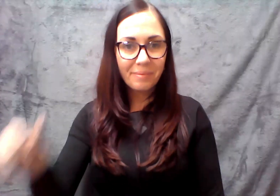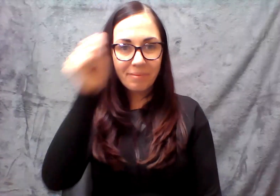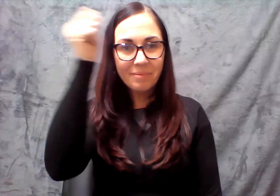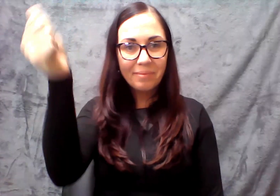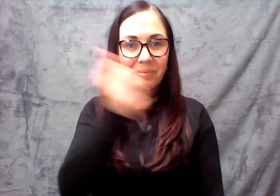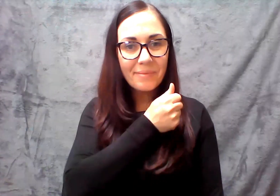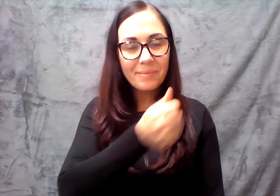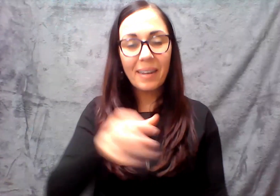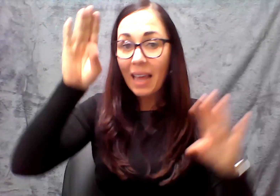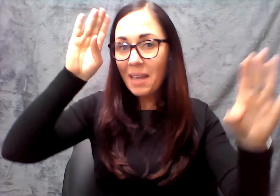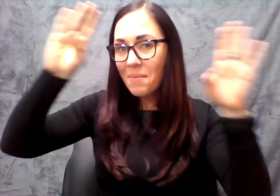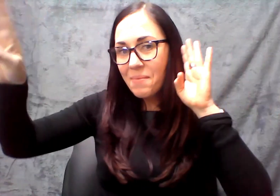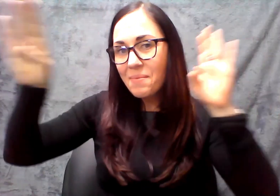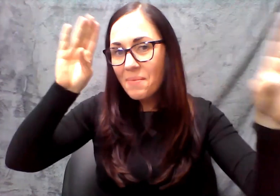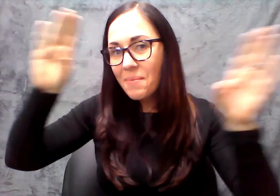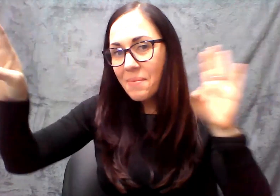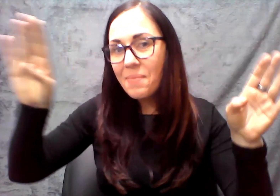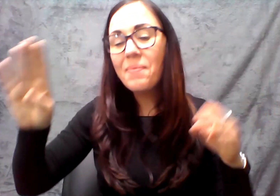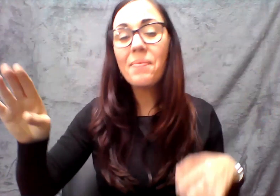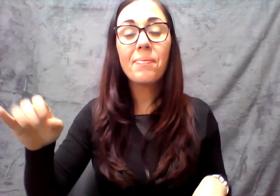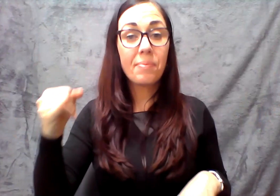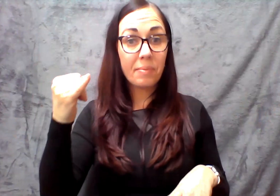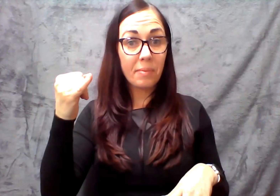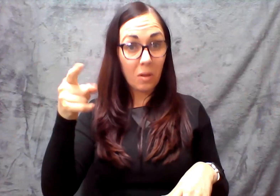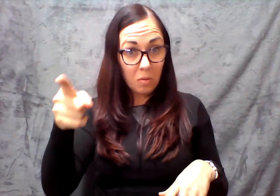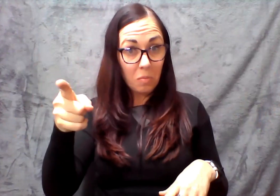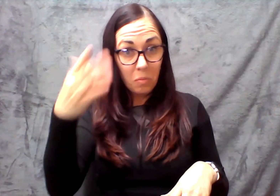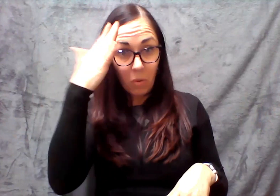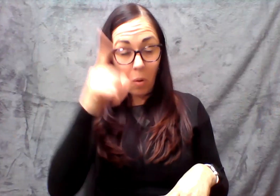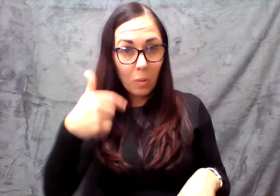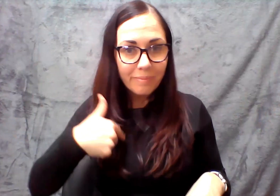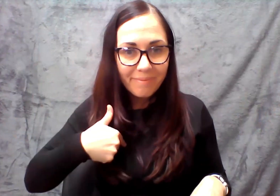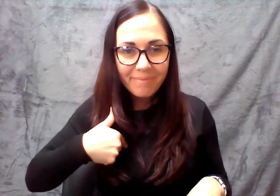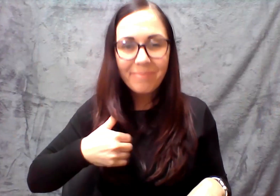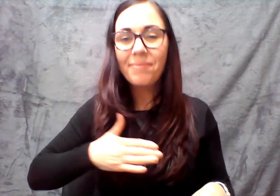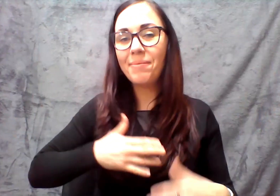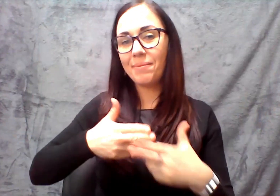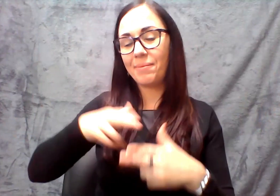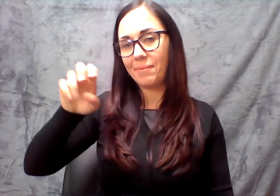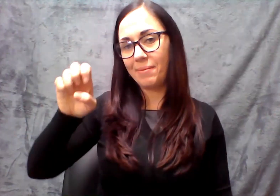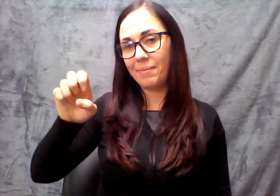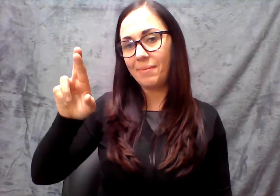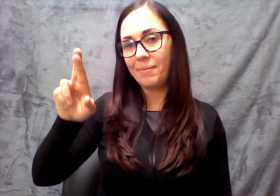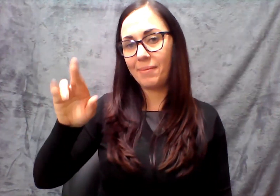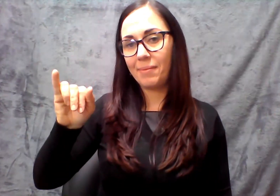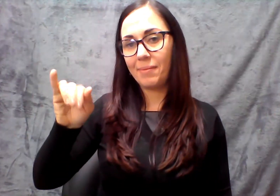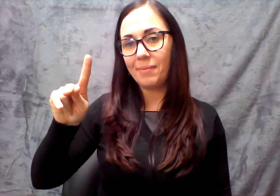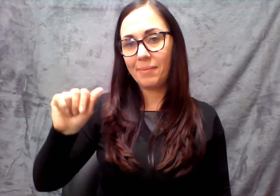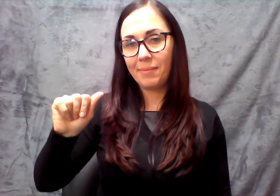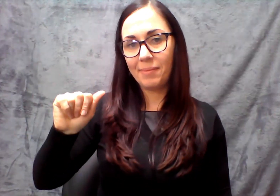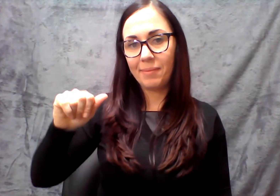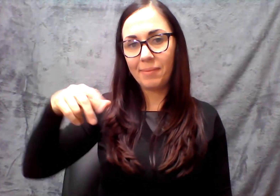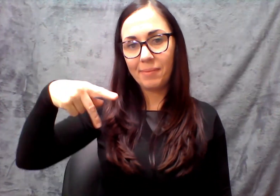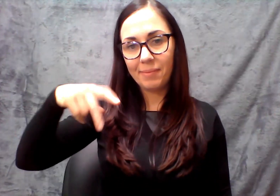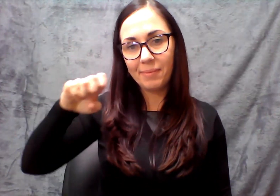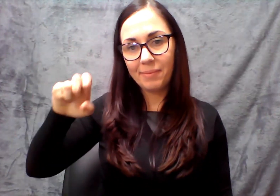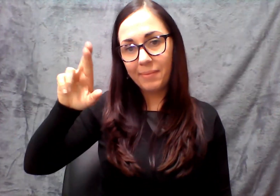Aloha. For those of you who don't know who I am, my name is Erica Peary.